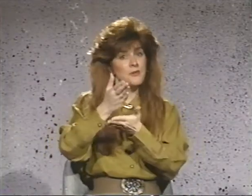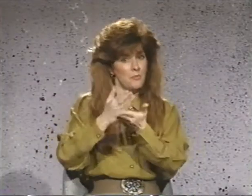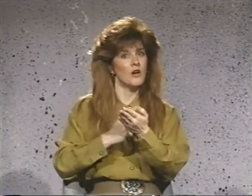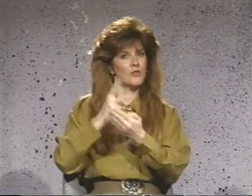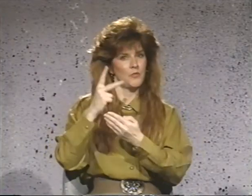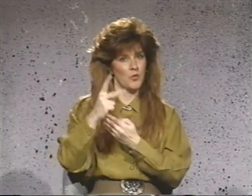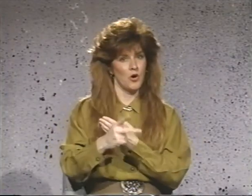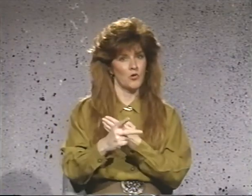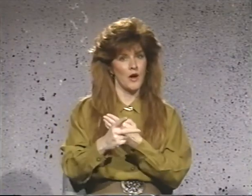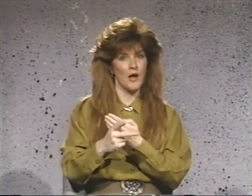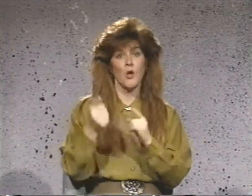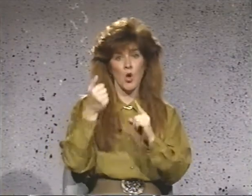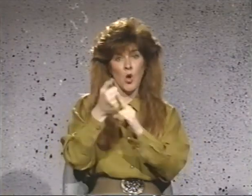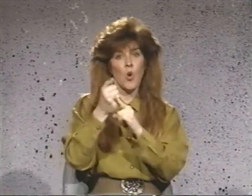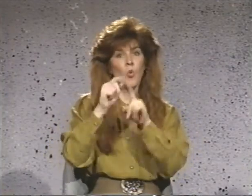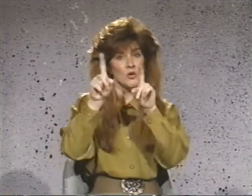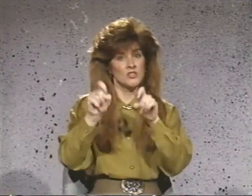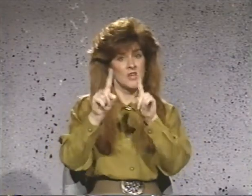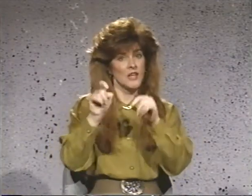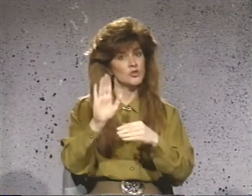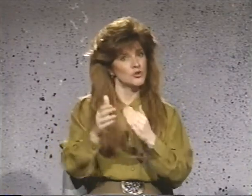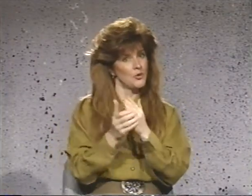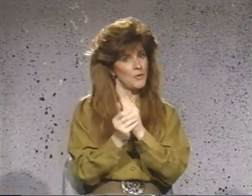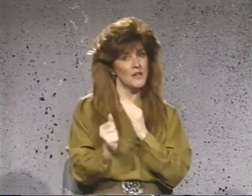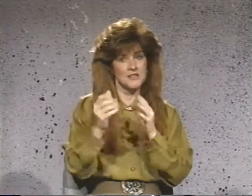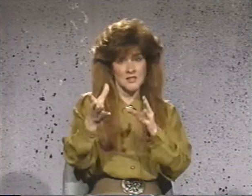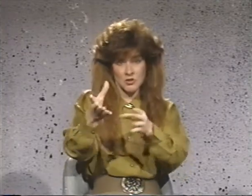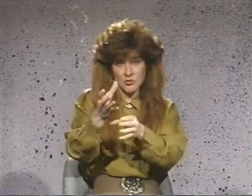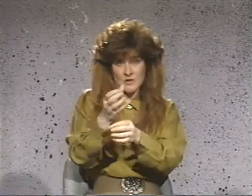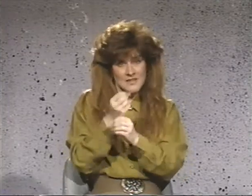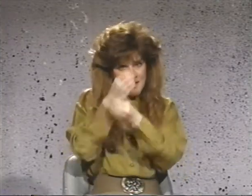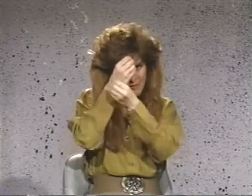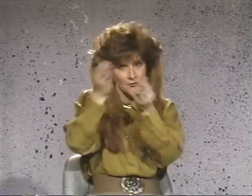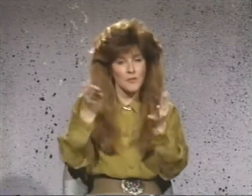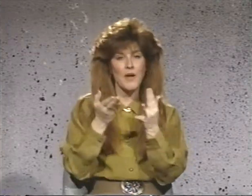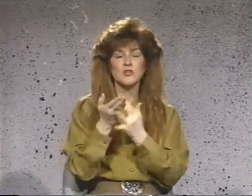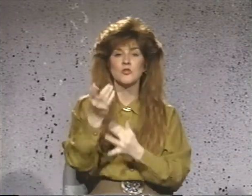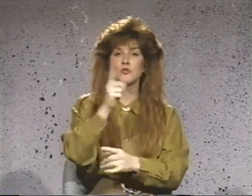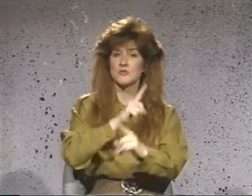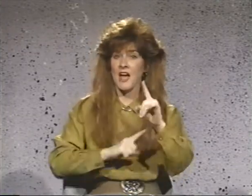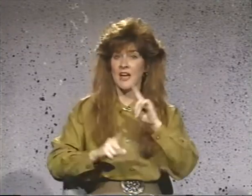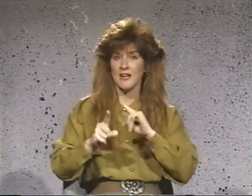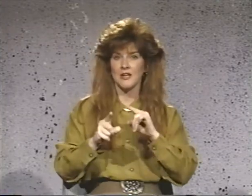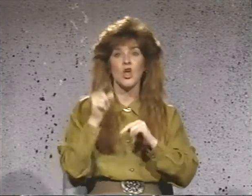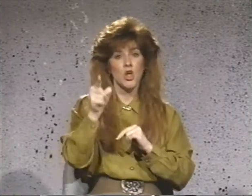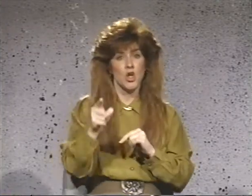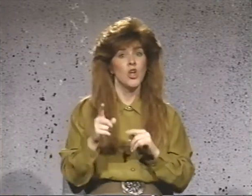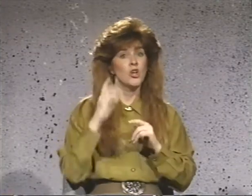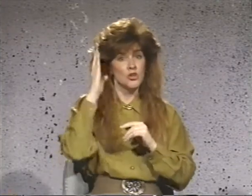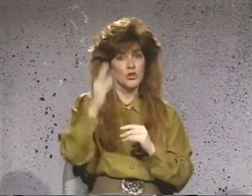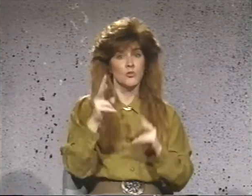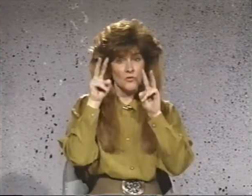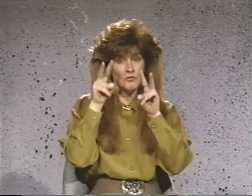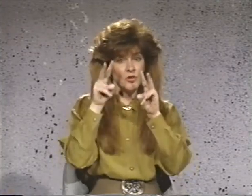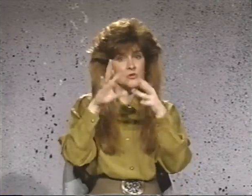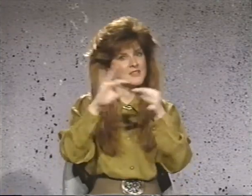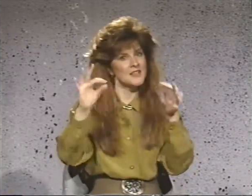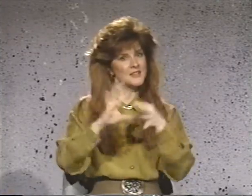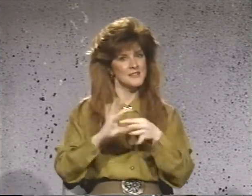part of the program, which tests your ability to receive information through signing, you will view sentences